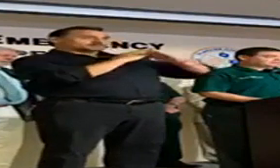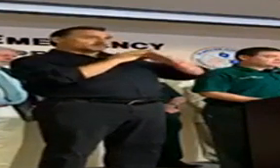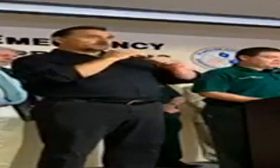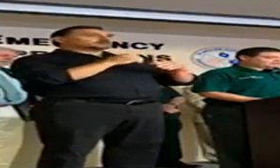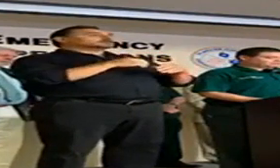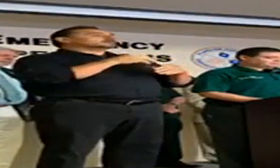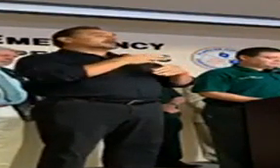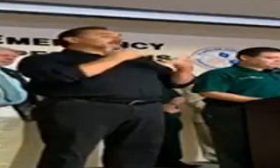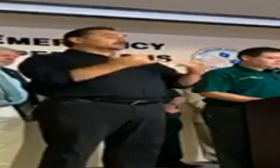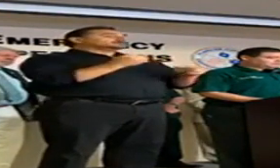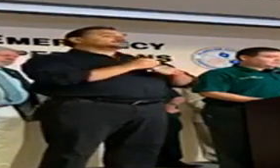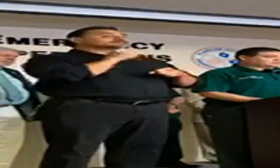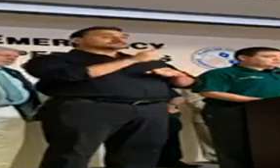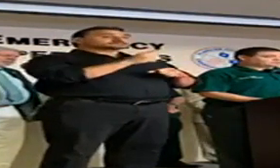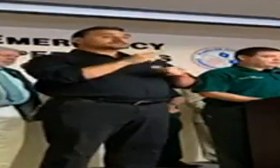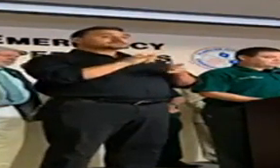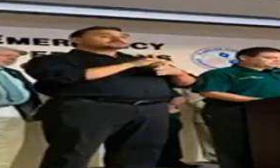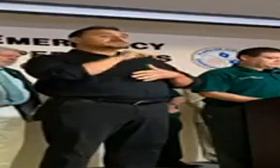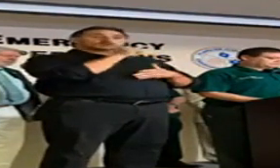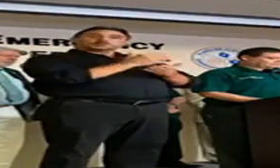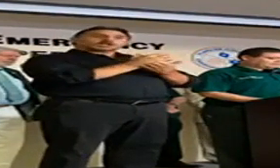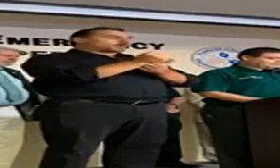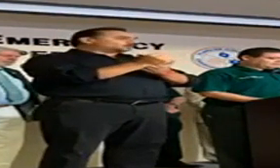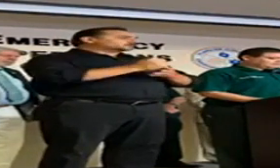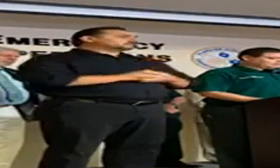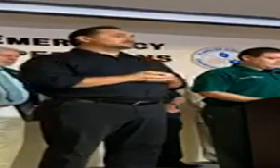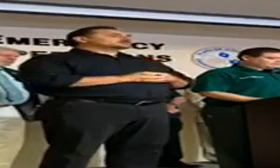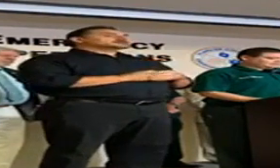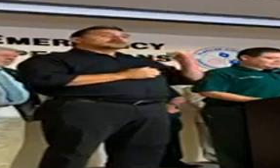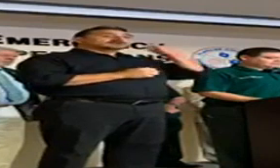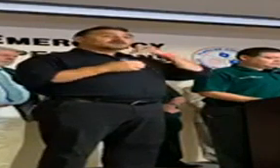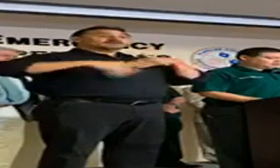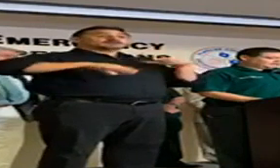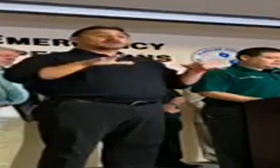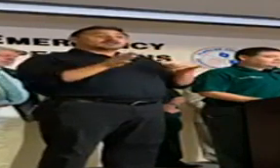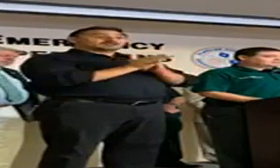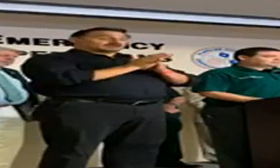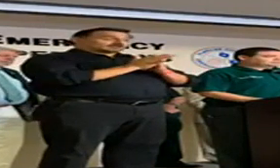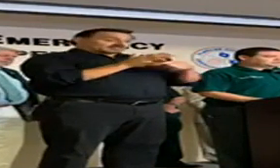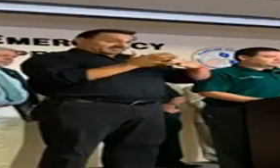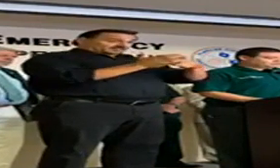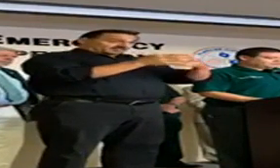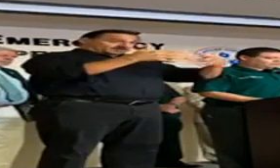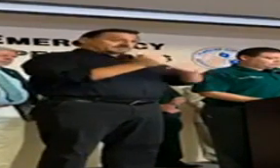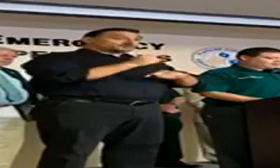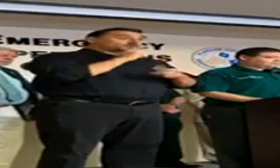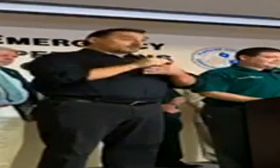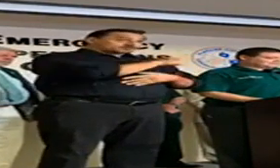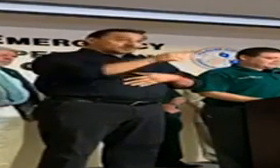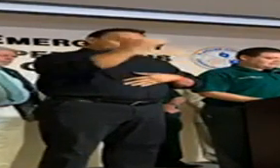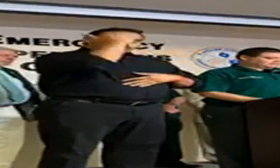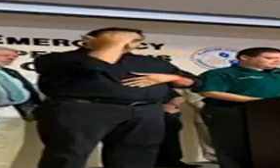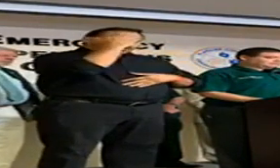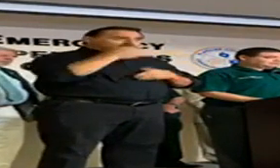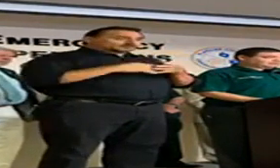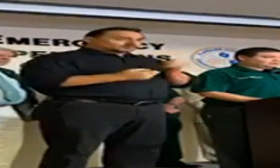measures now to make sure that they do not run out. If you have not done so already, please make sure that you are aware of the latest